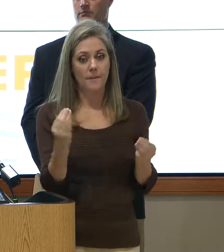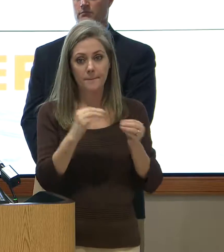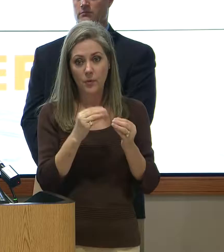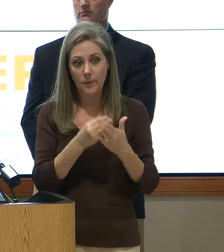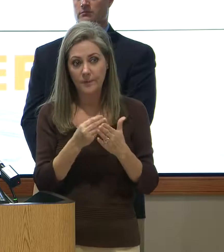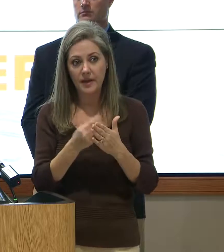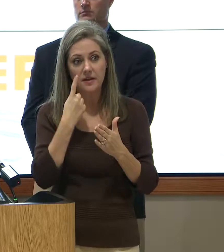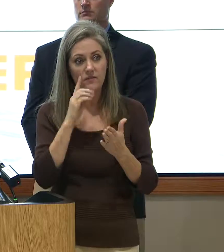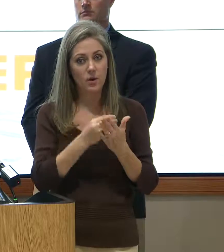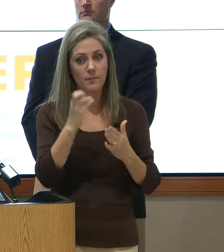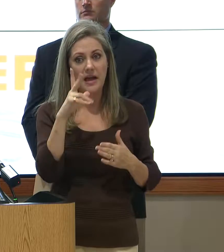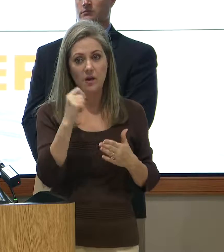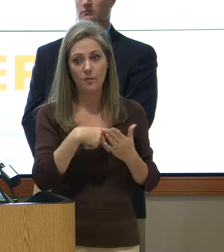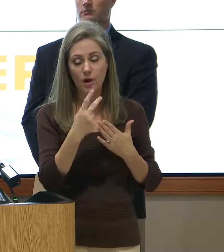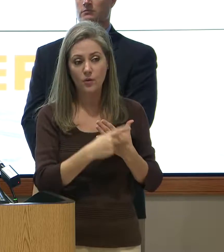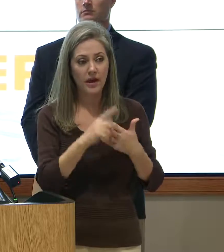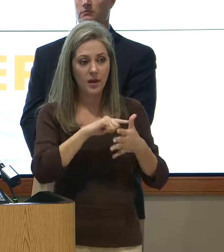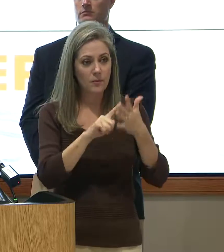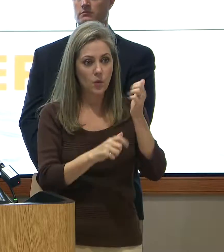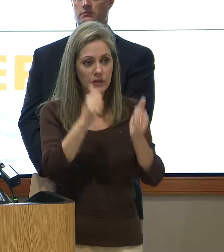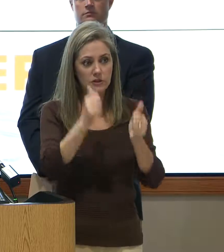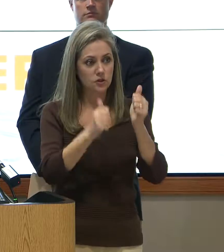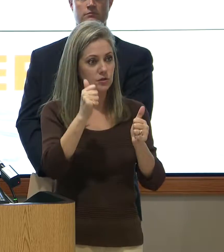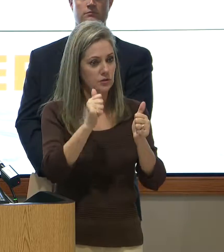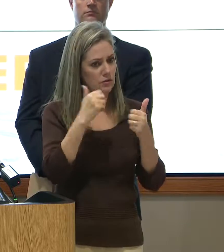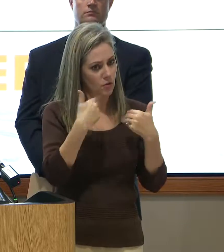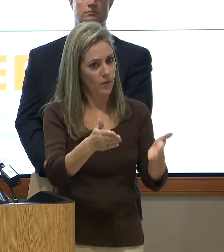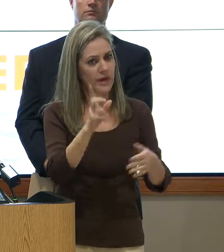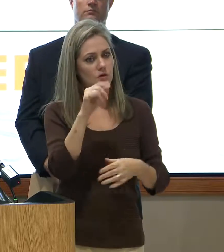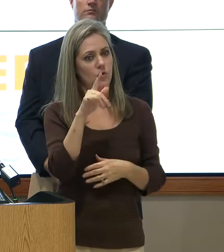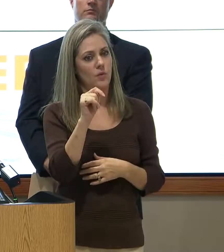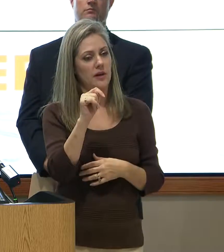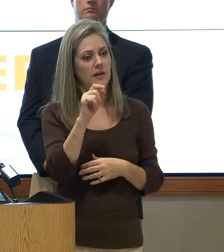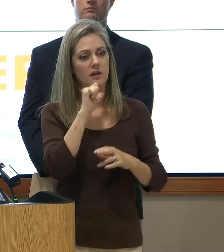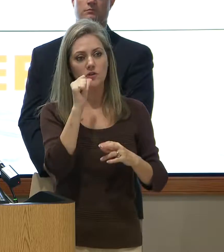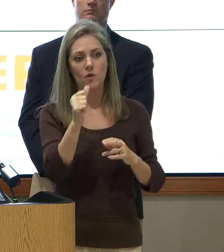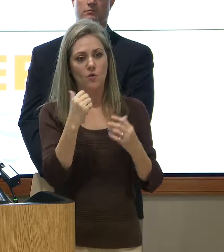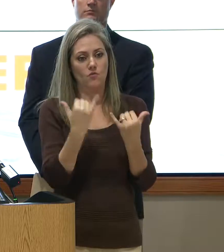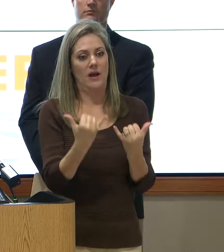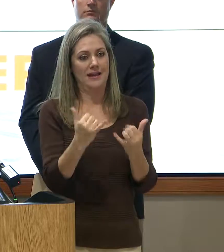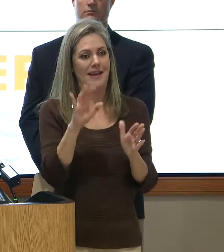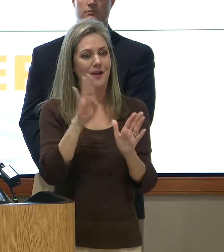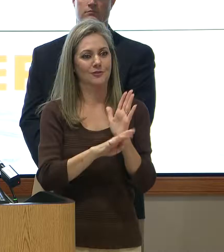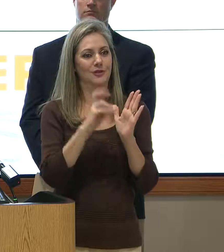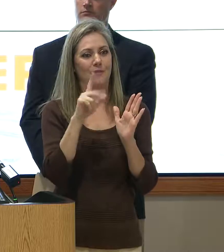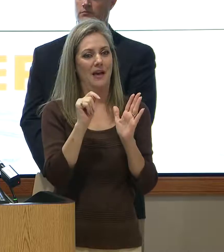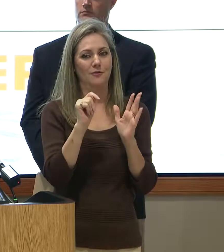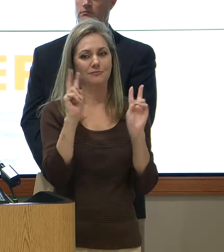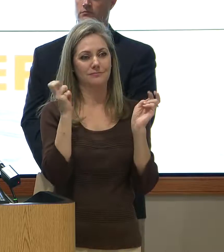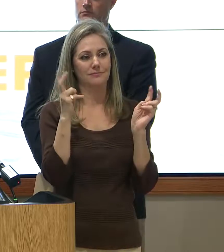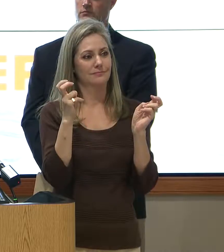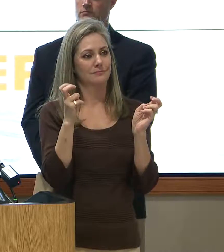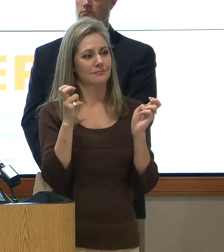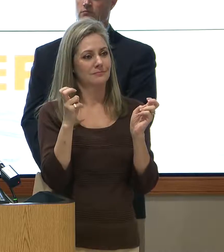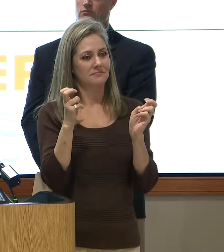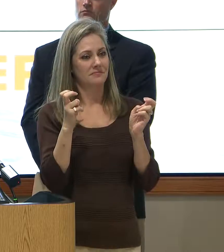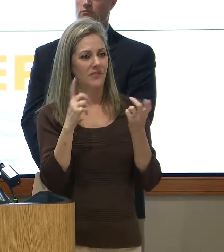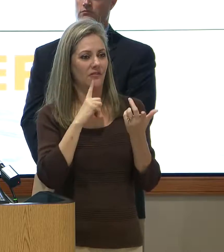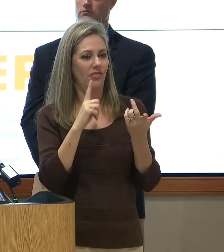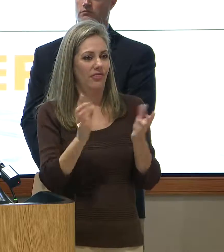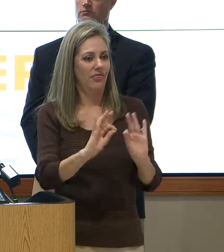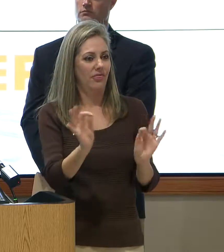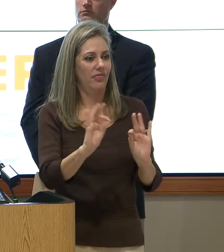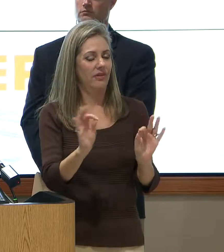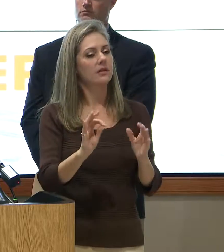into the buyout program. You know, let's do those things, and let's not cheap out at this point. Let's go ahead and take